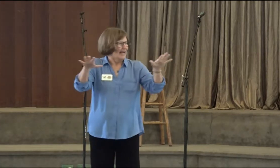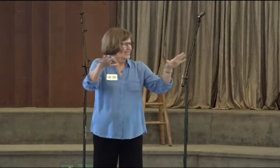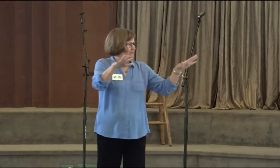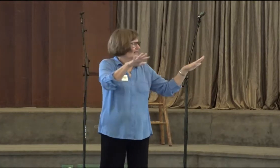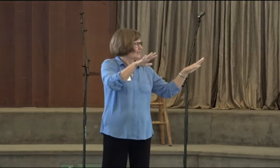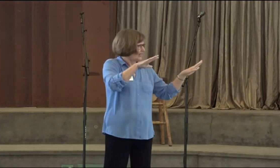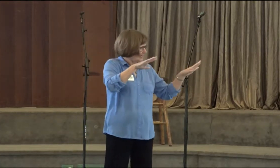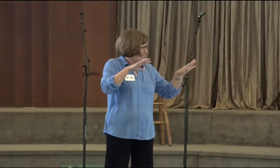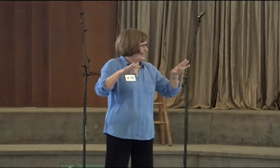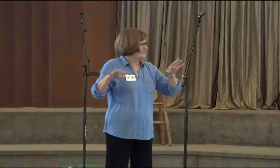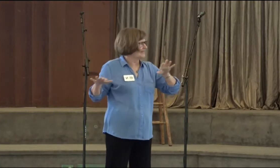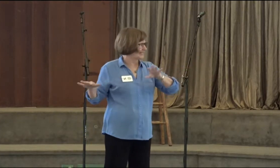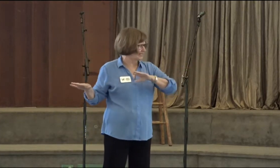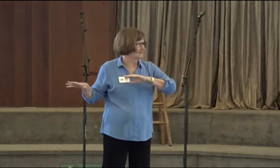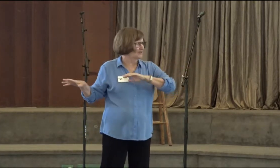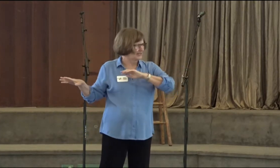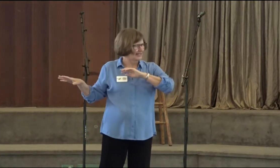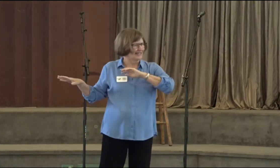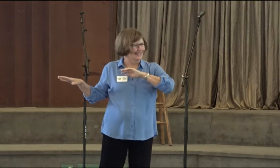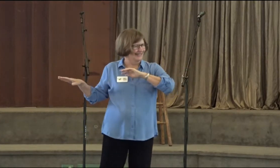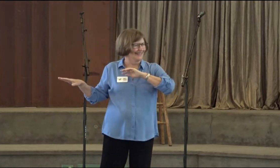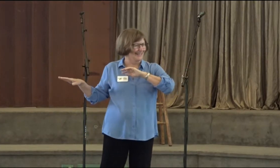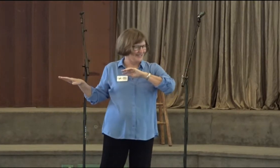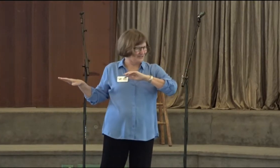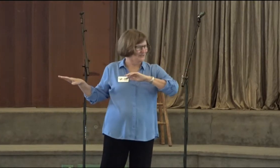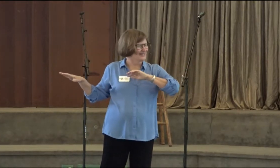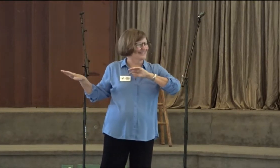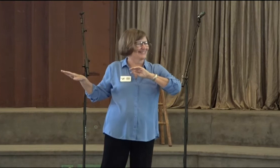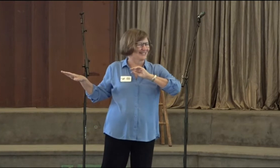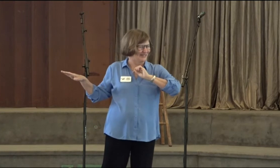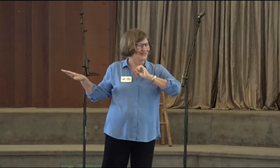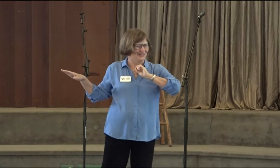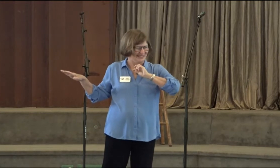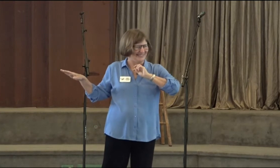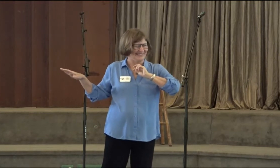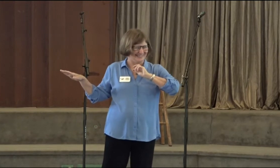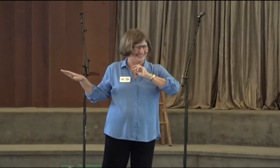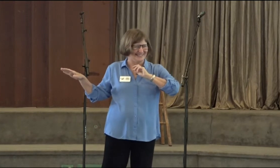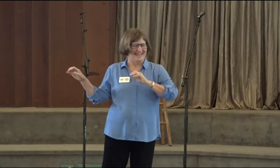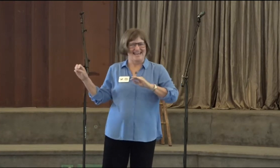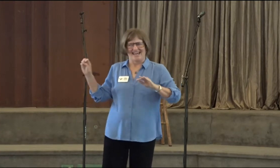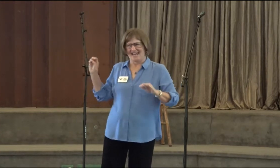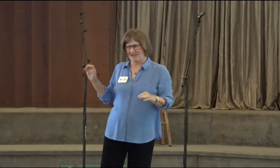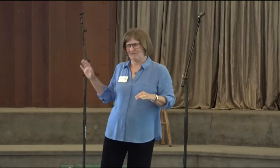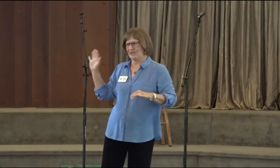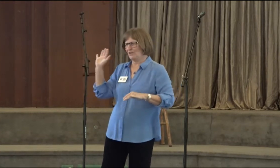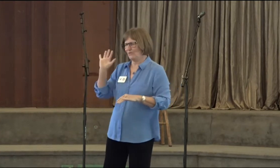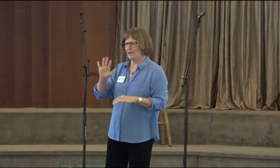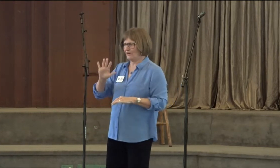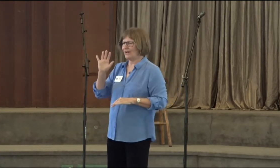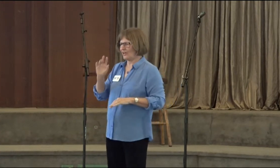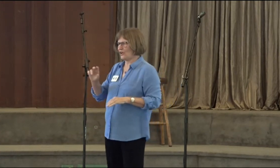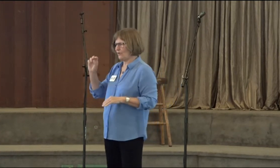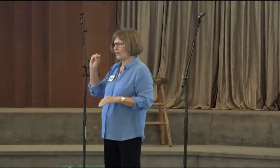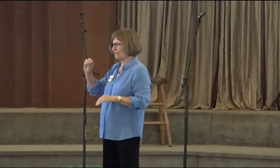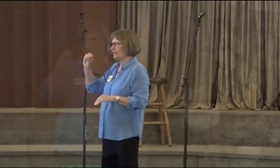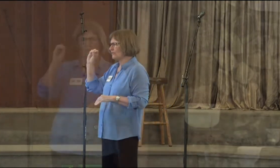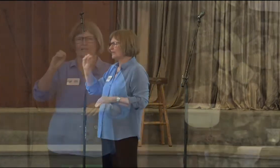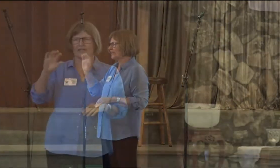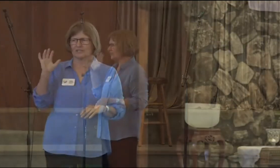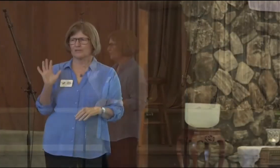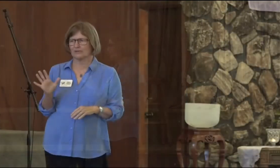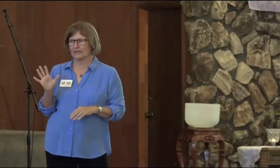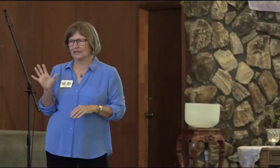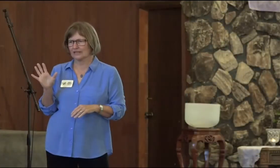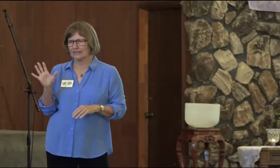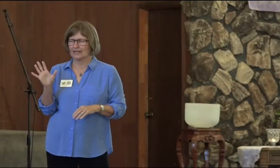I spend a lot of time in this community. And there's a reason I do. Everywhere I go. Everywhere